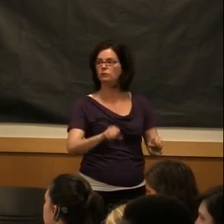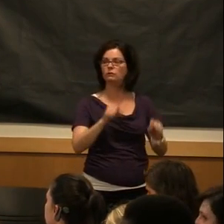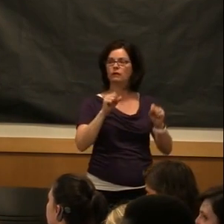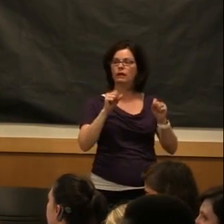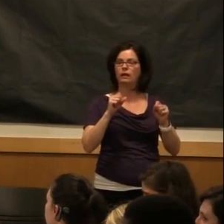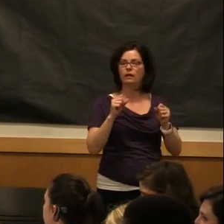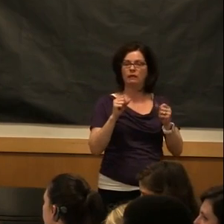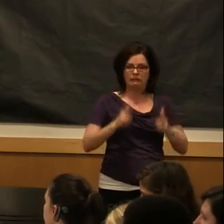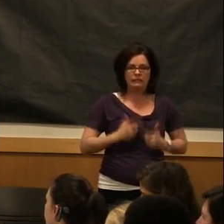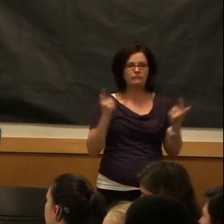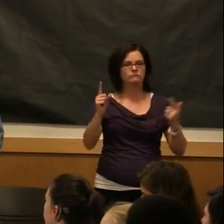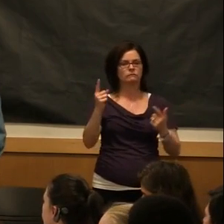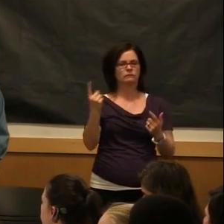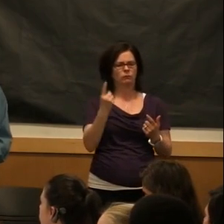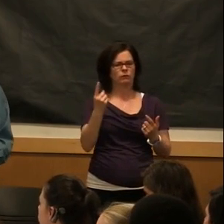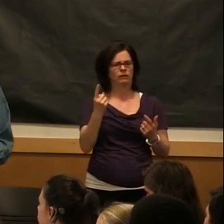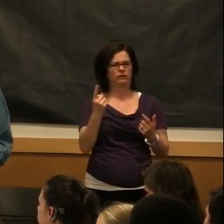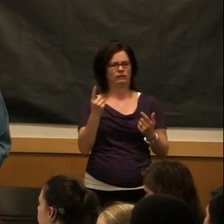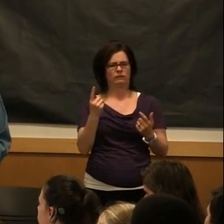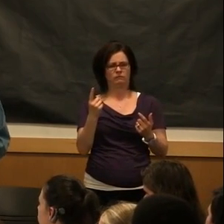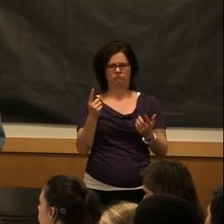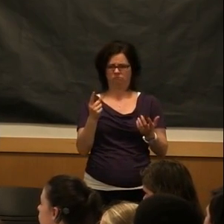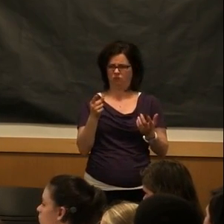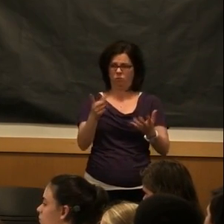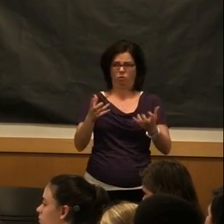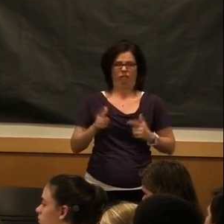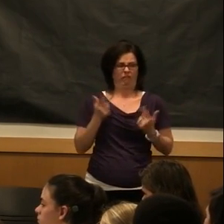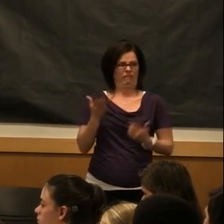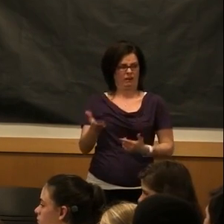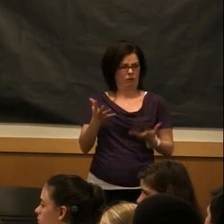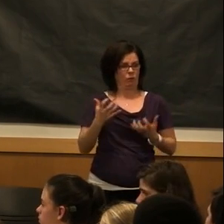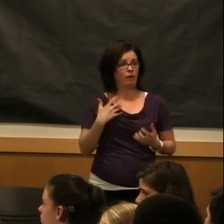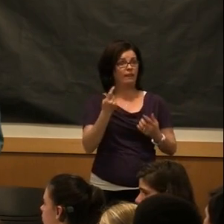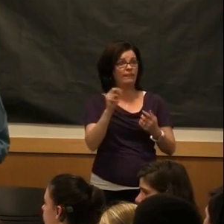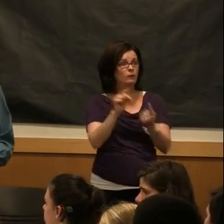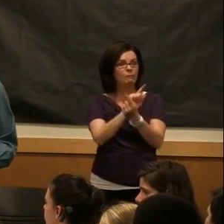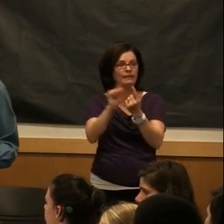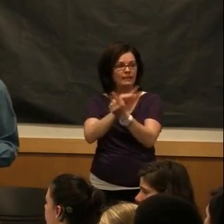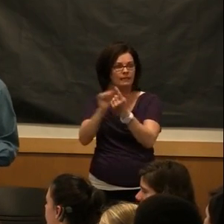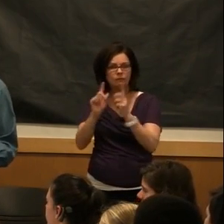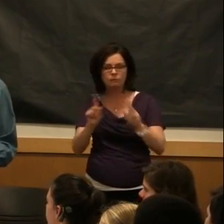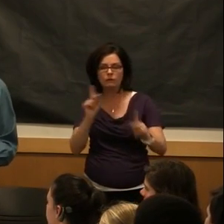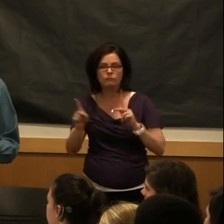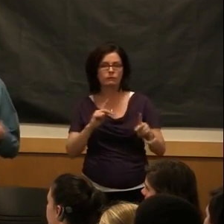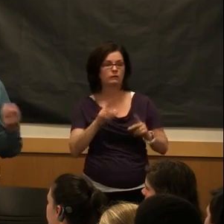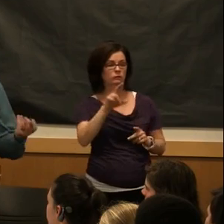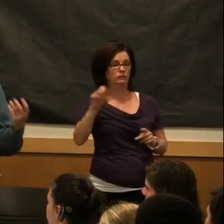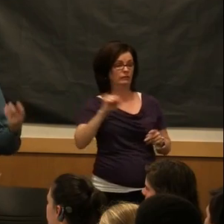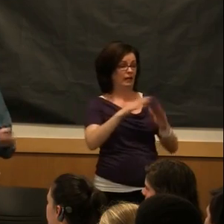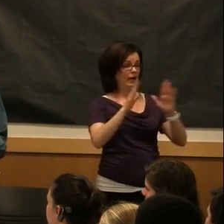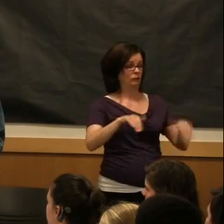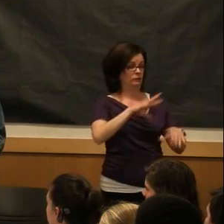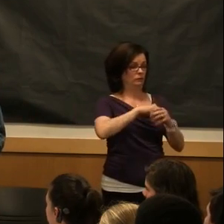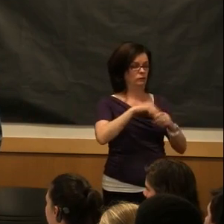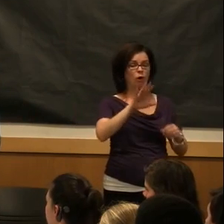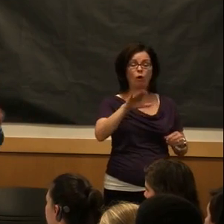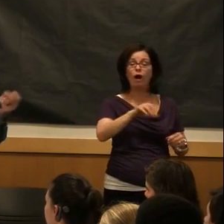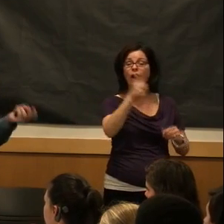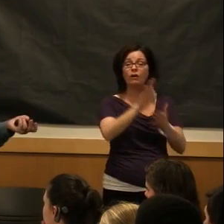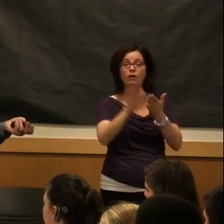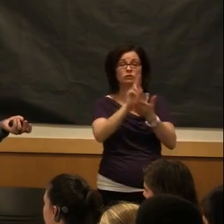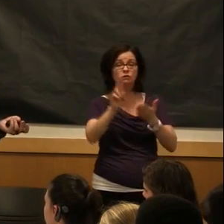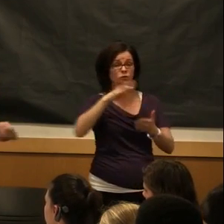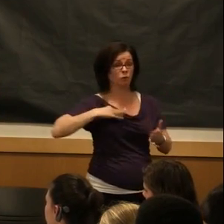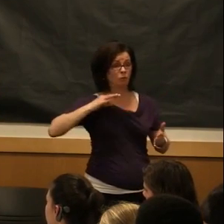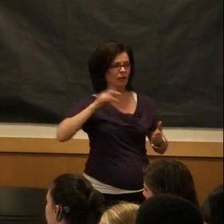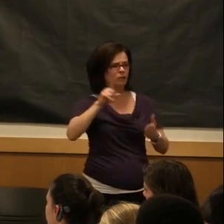be in an area that you want to be in. You can get to know people inside of housing. At UCCS, housing includes, and these are questions you should be asking of all